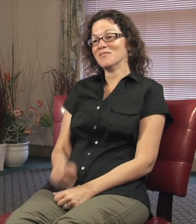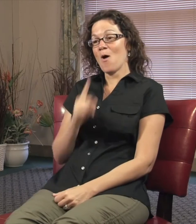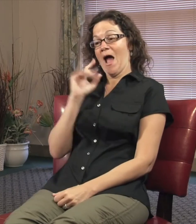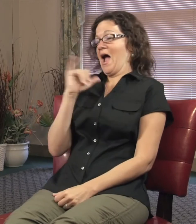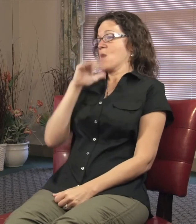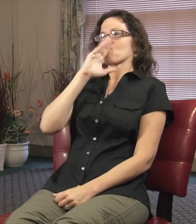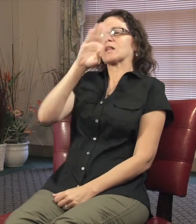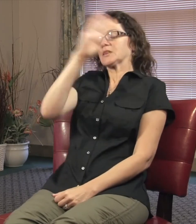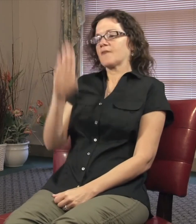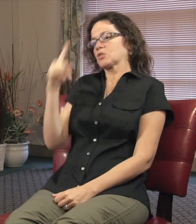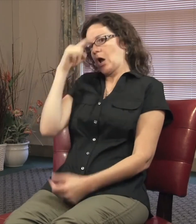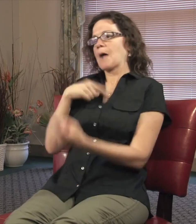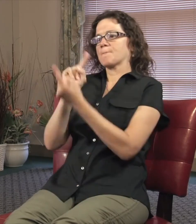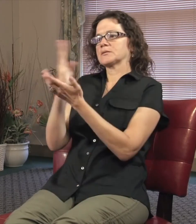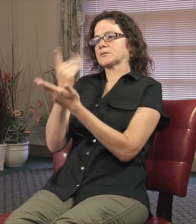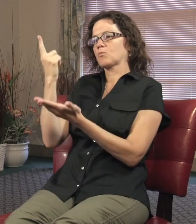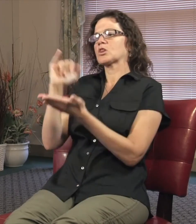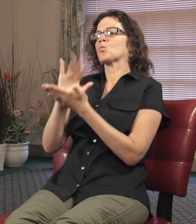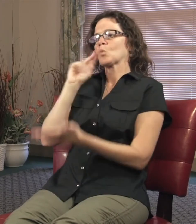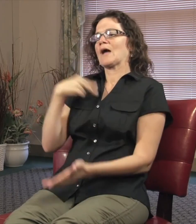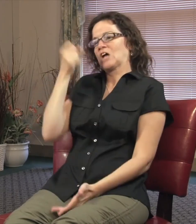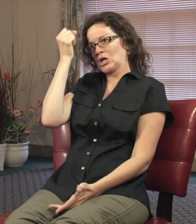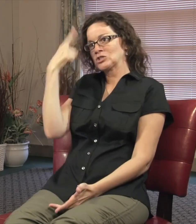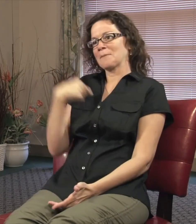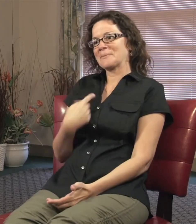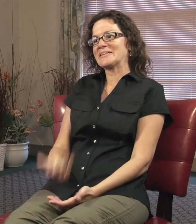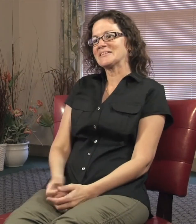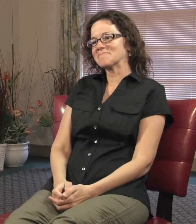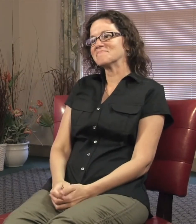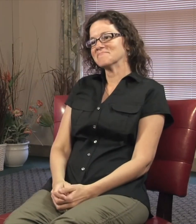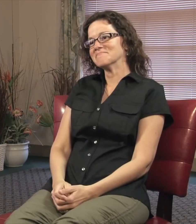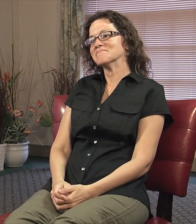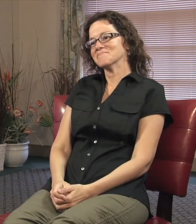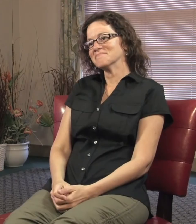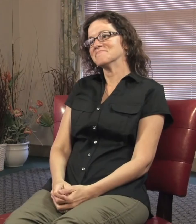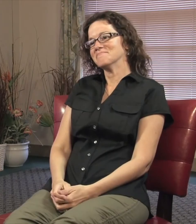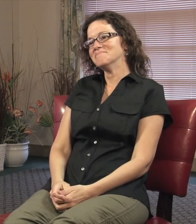has been for the last two years. I never thought I would meet someone who could understand me.